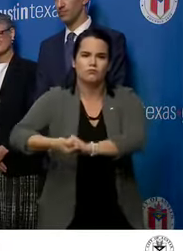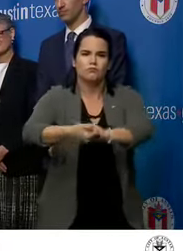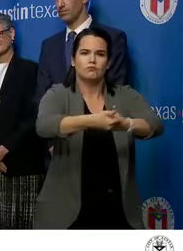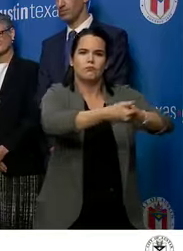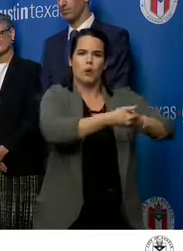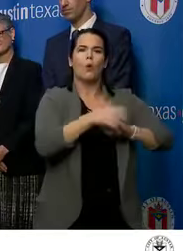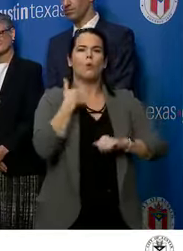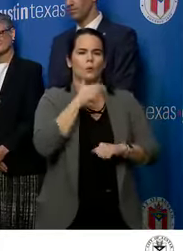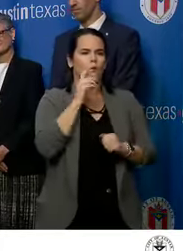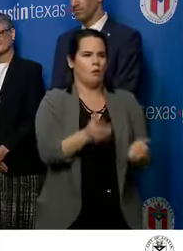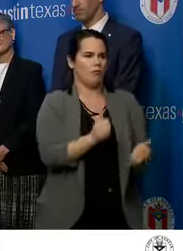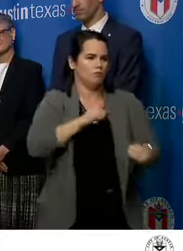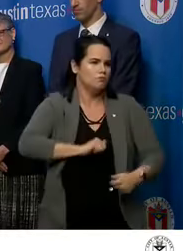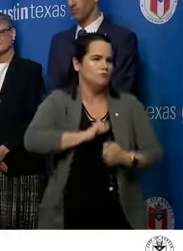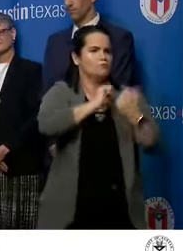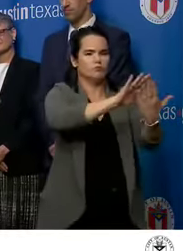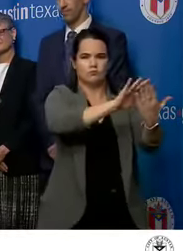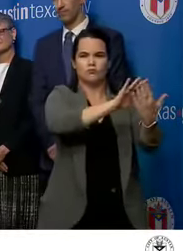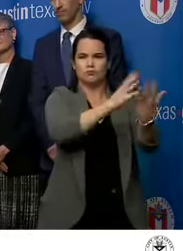this new threat.